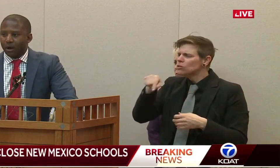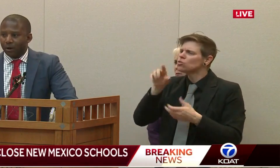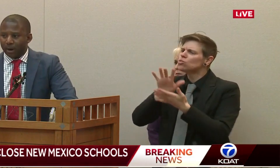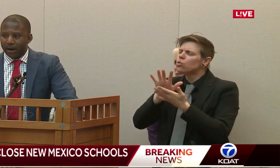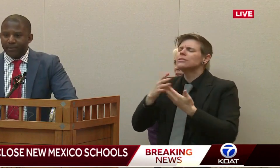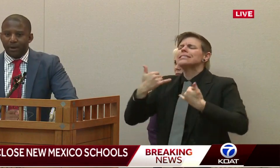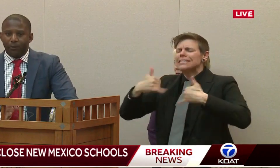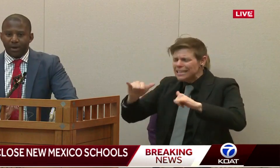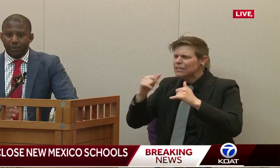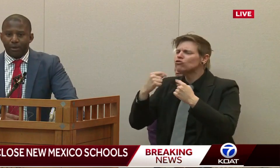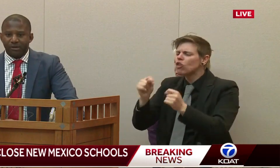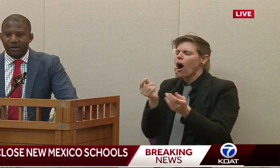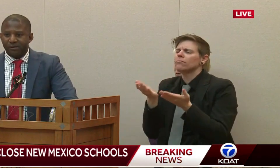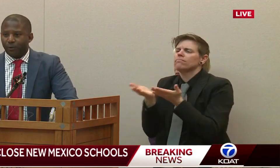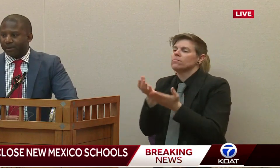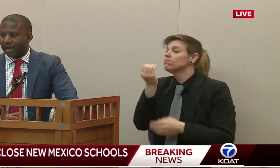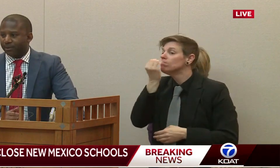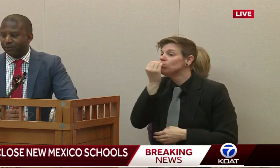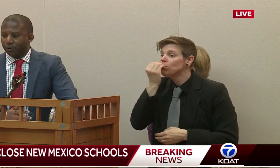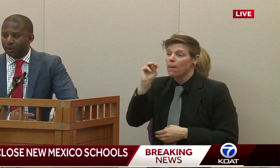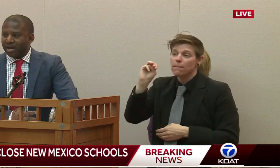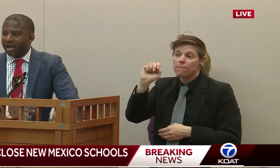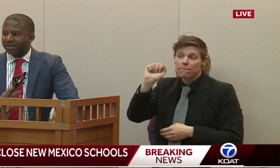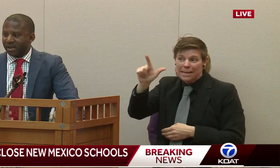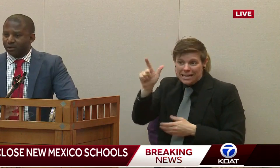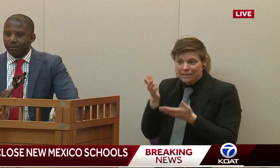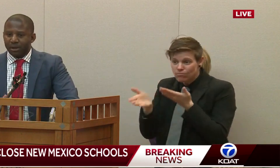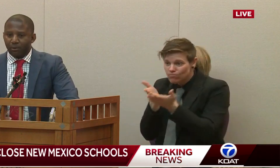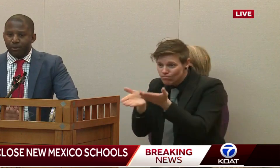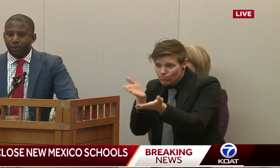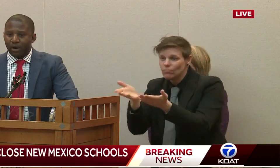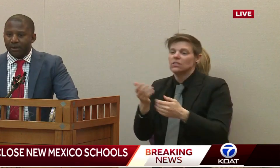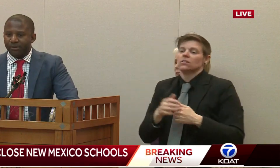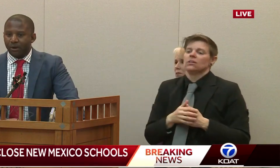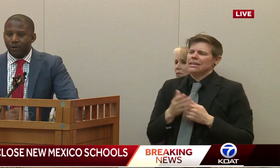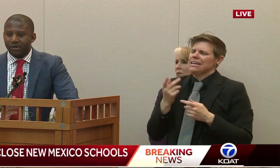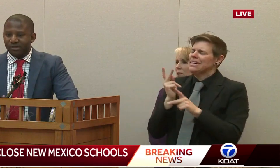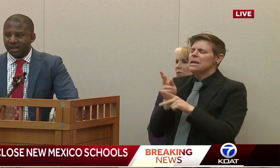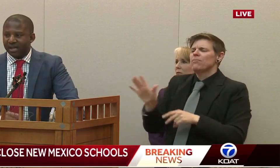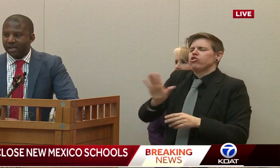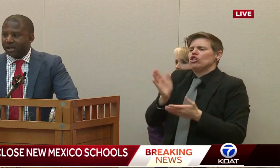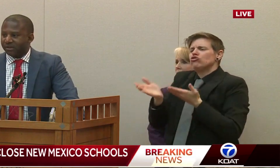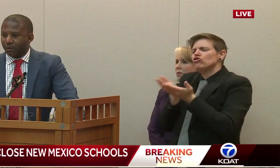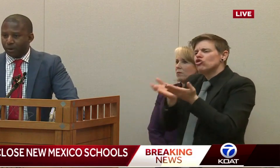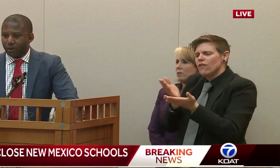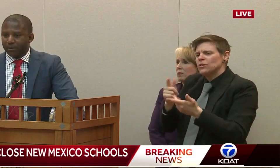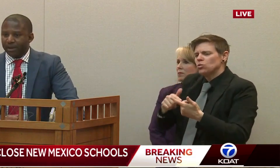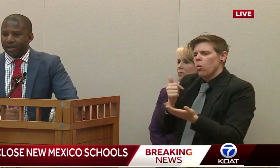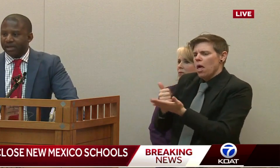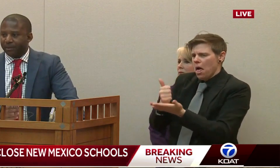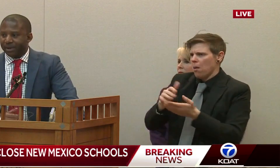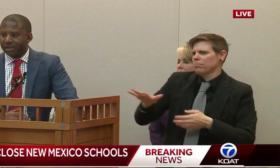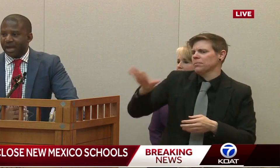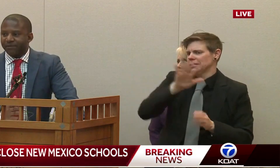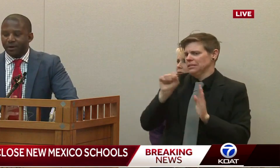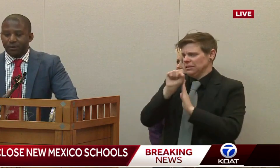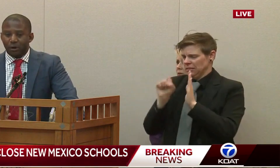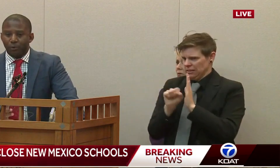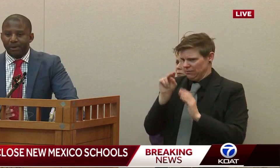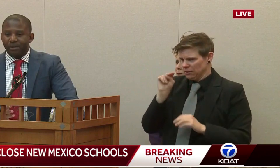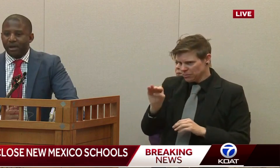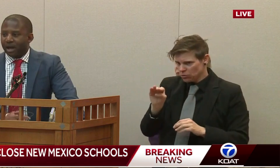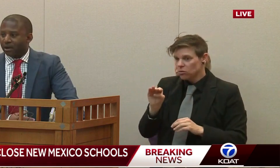government around the waiver process for being able to extend our meal programs across the state. So we're going to be keeping